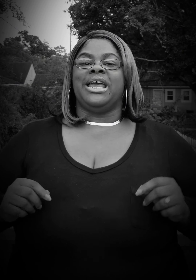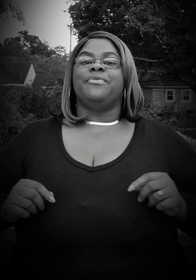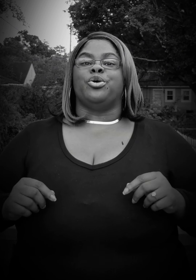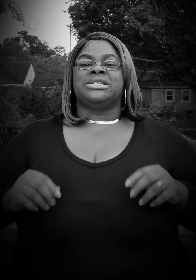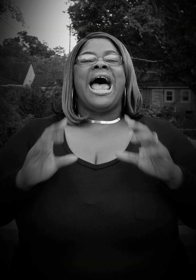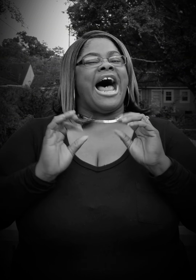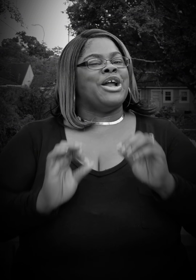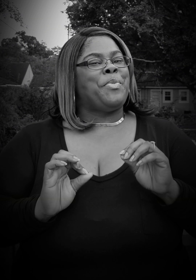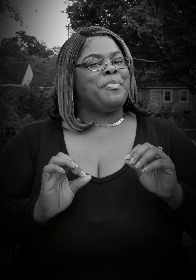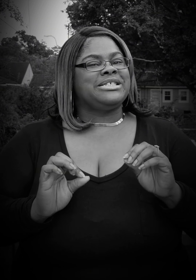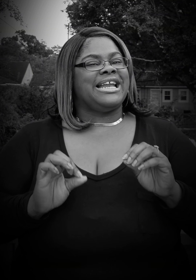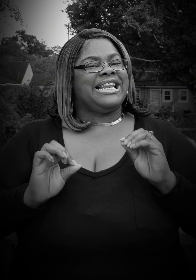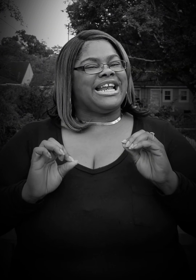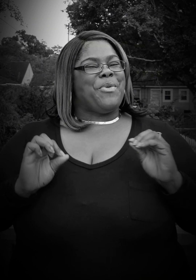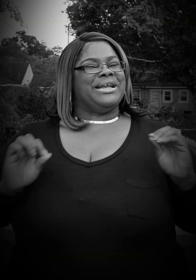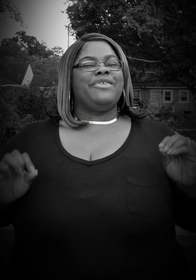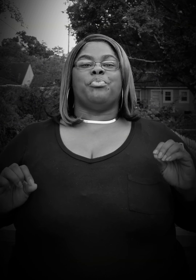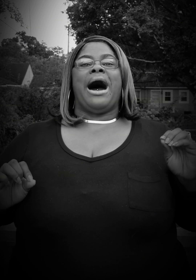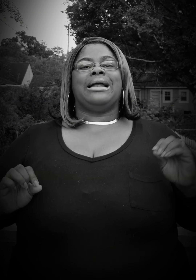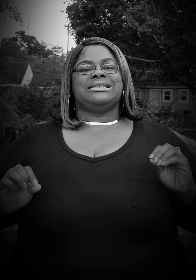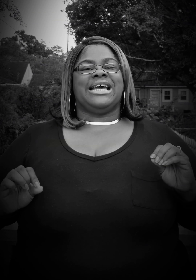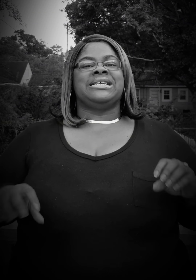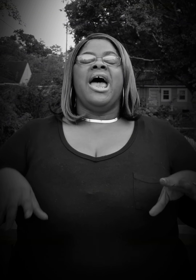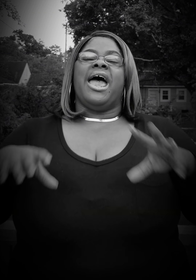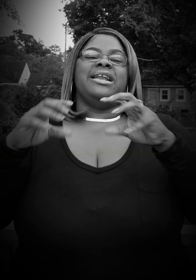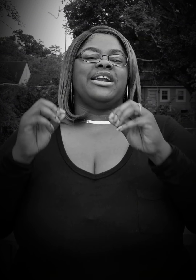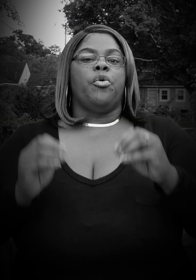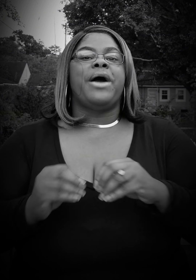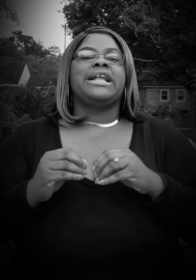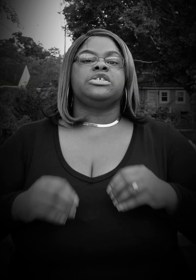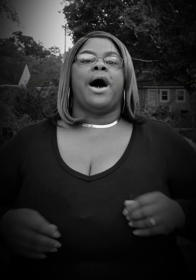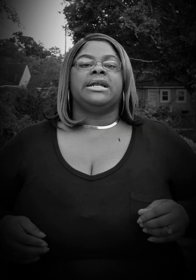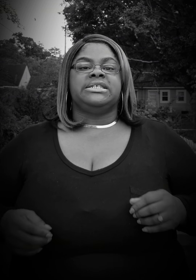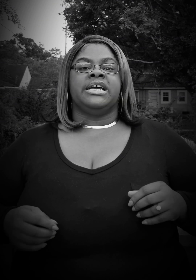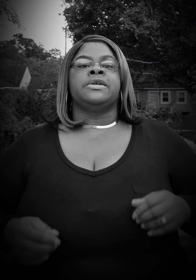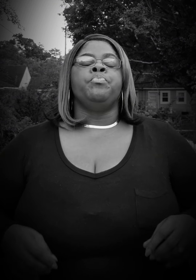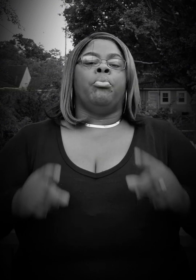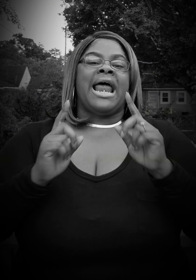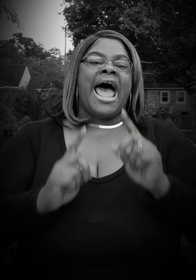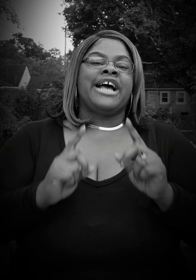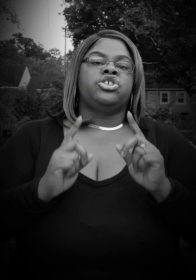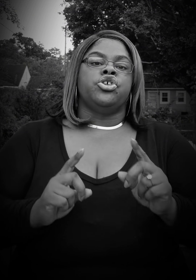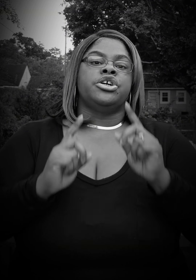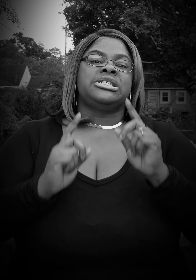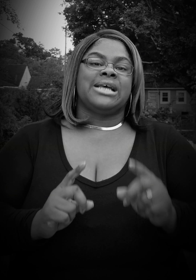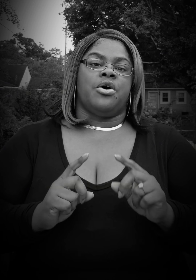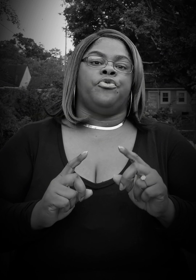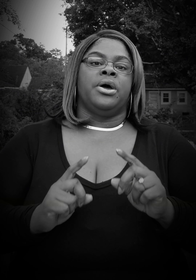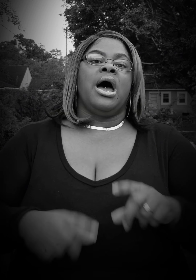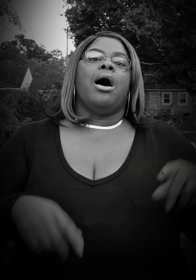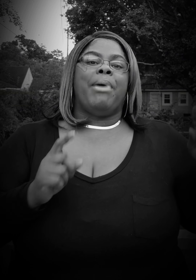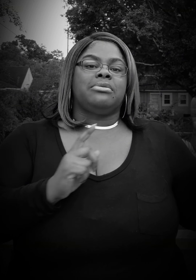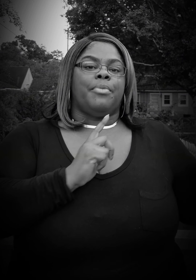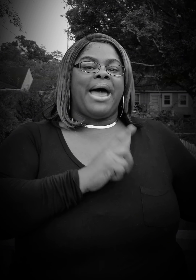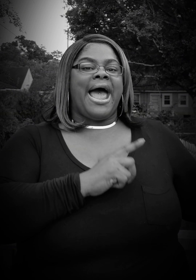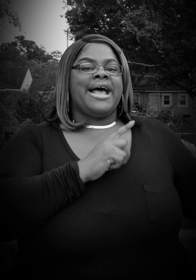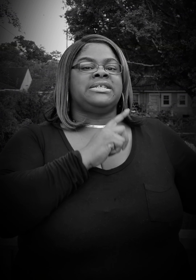evils. I know people said that they don't believe in politics and they don't practice politics, but ask yourself about the past